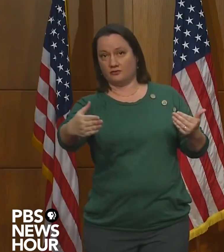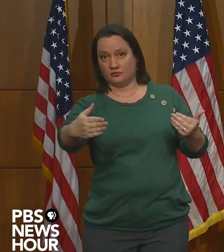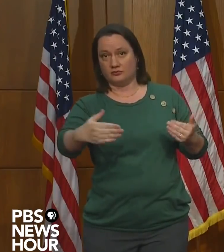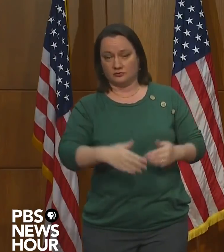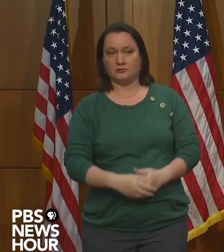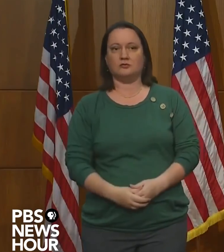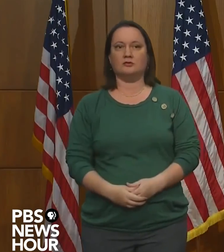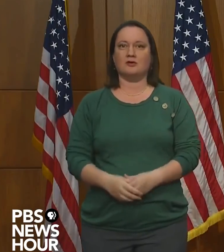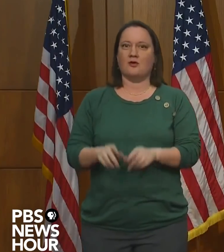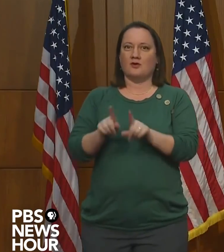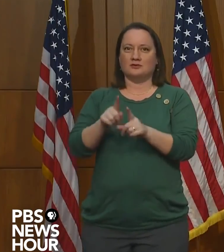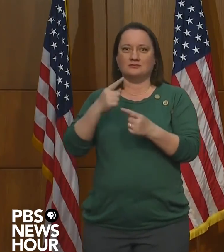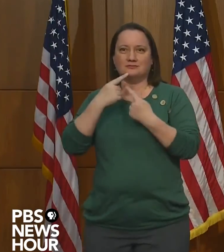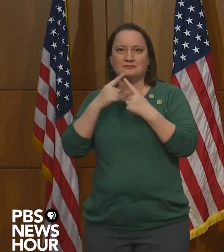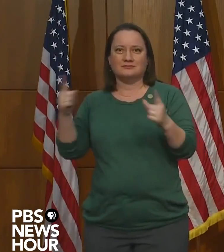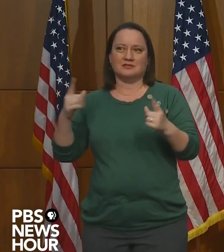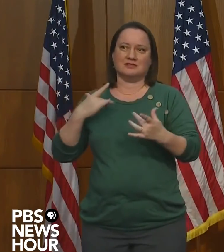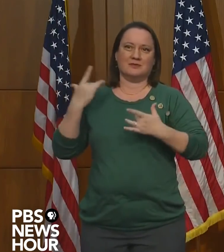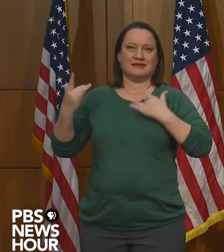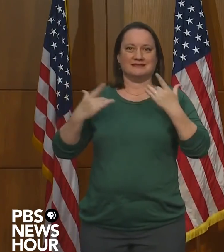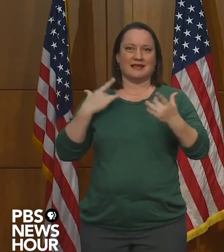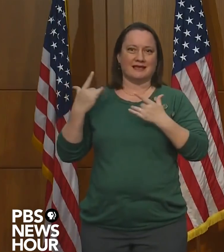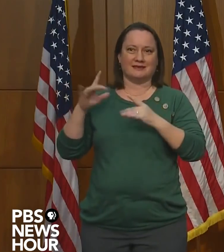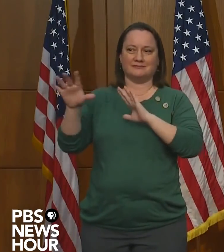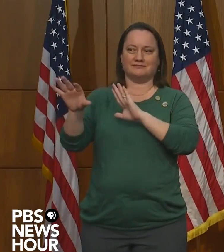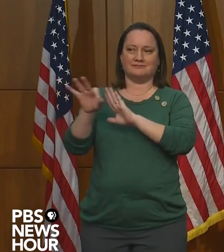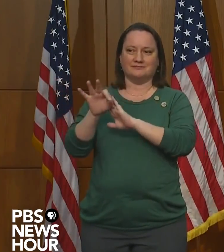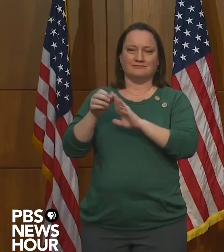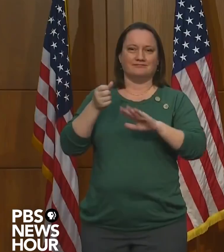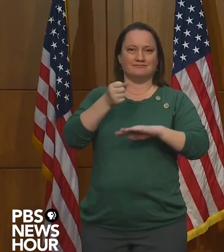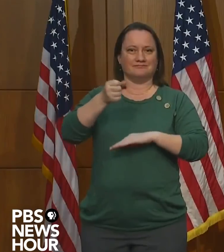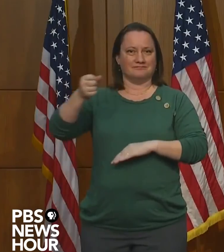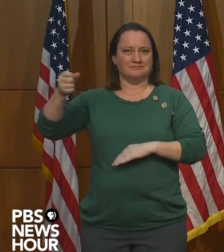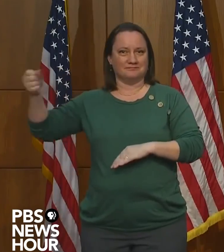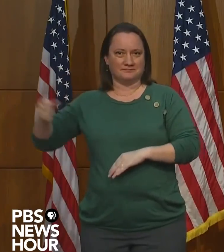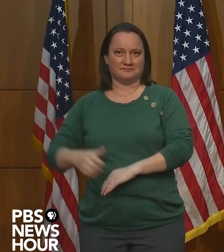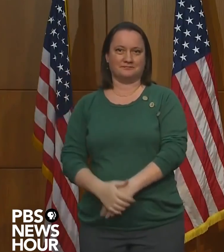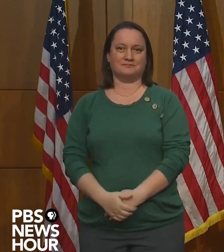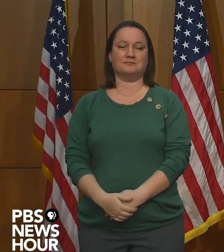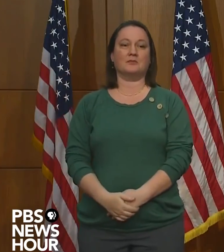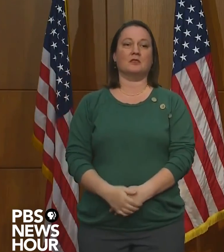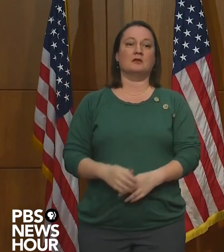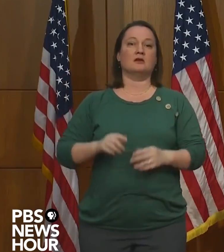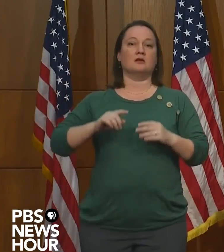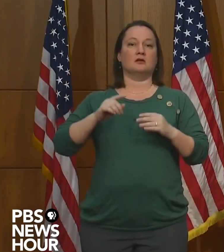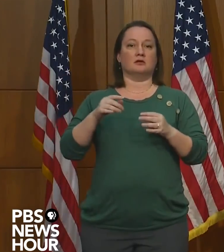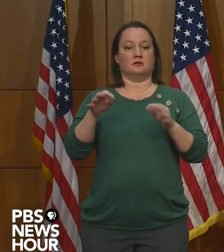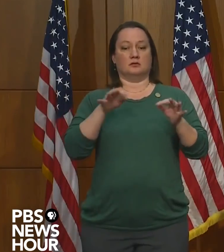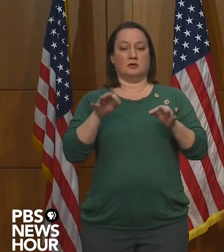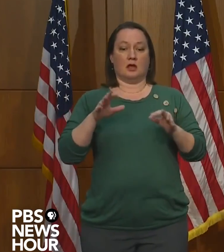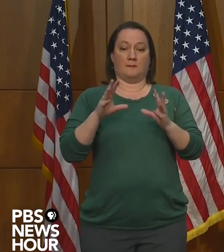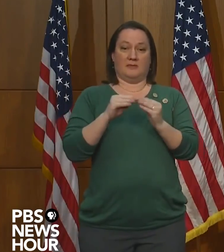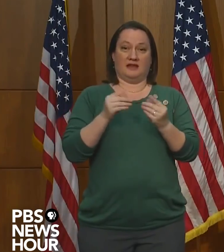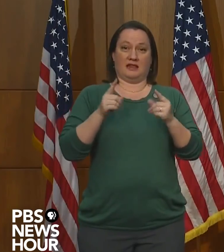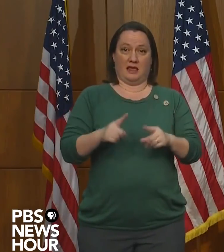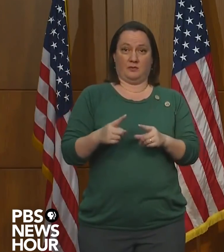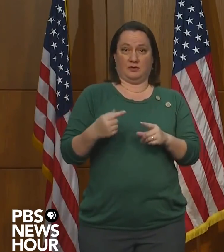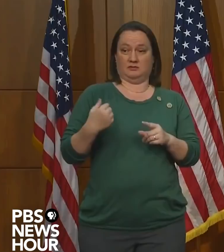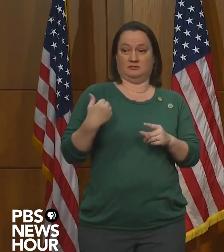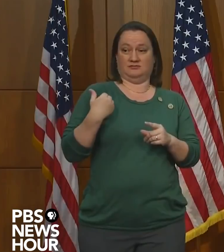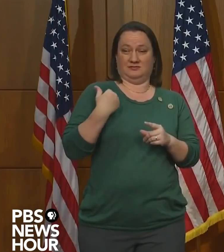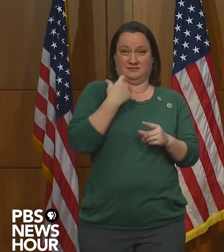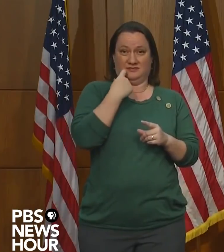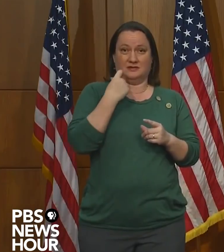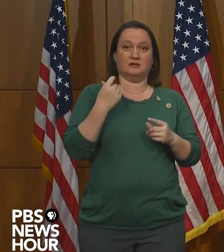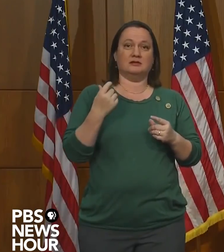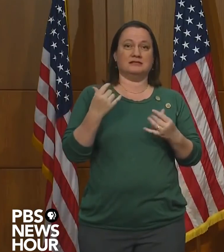some exciting appointments. But I'd like to begin with a meeting I had earlier today with leaders of our police chiefs